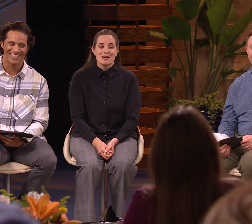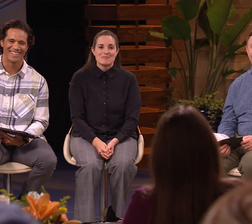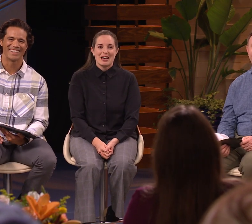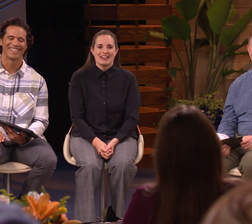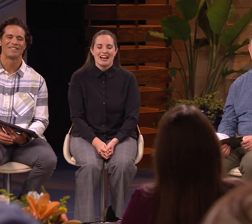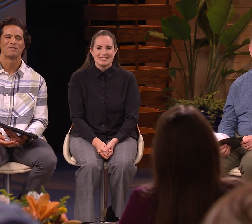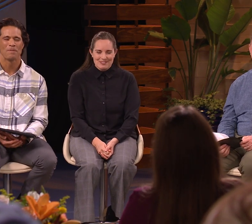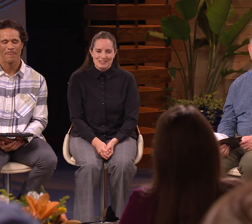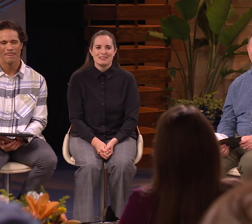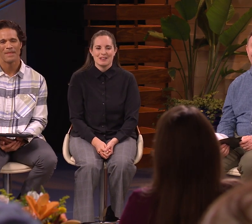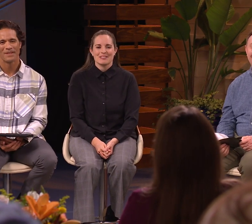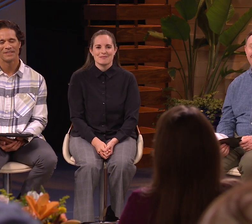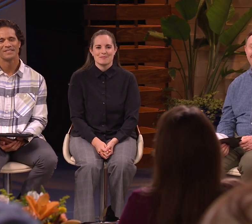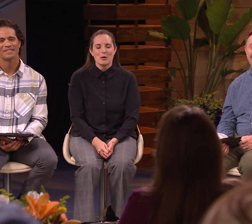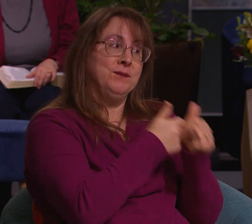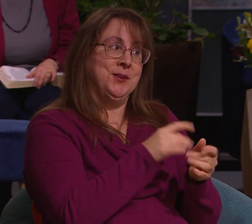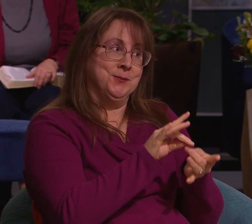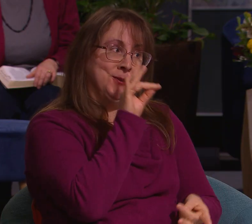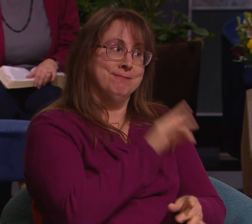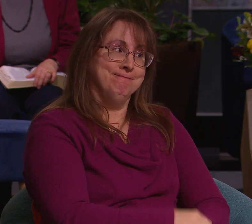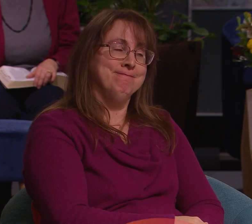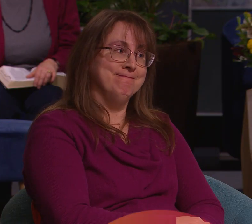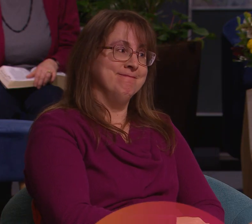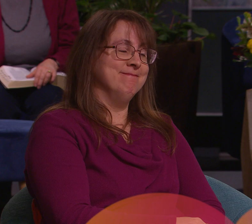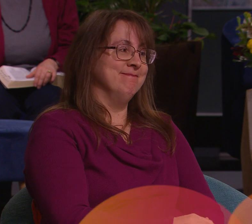But I definitely felt that pull from the spirit. Oh